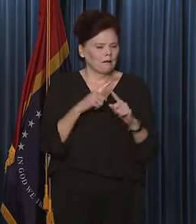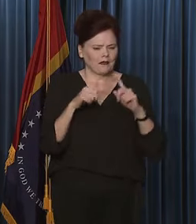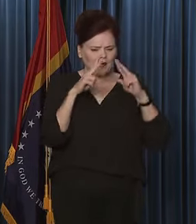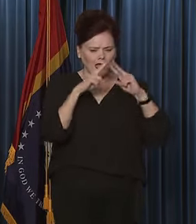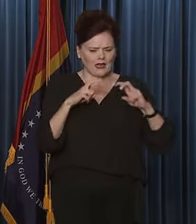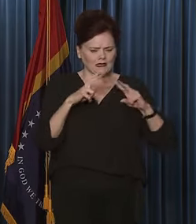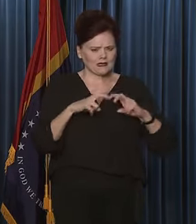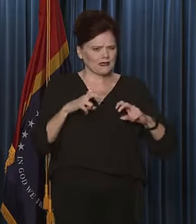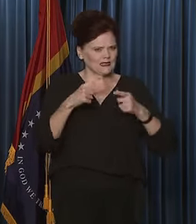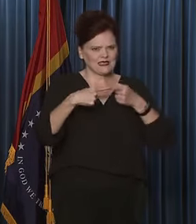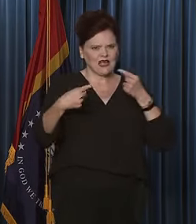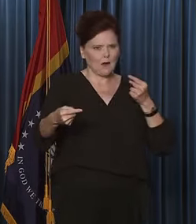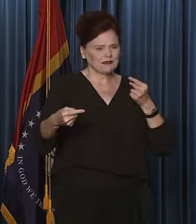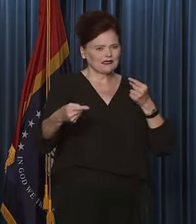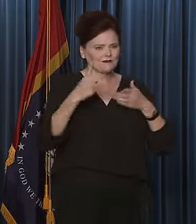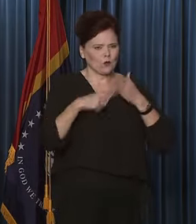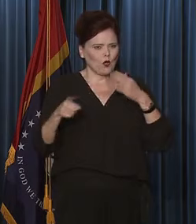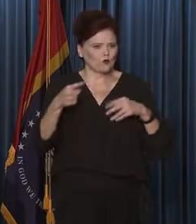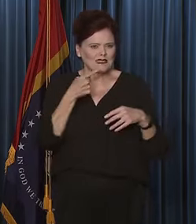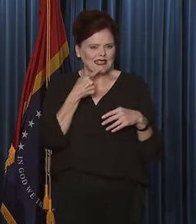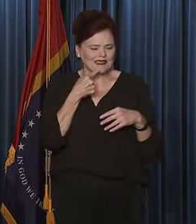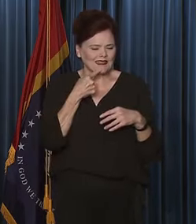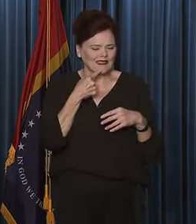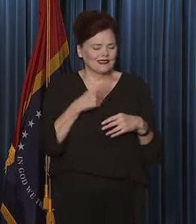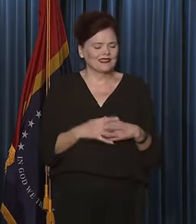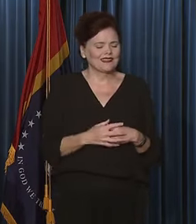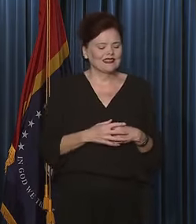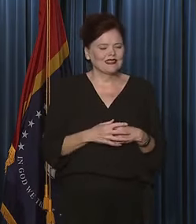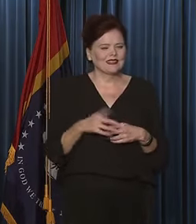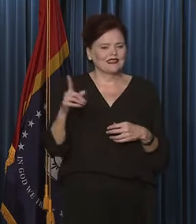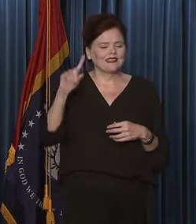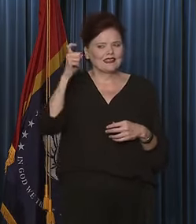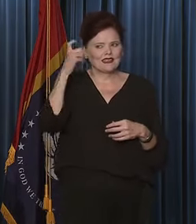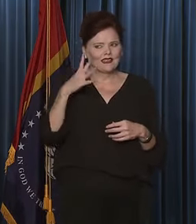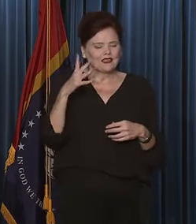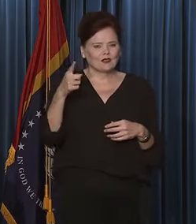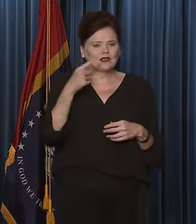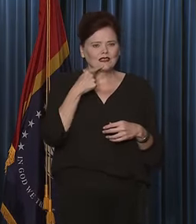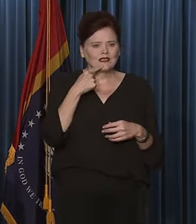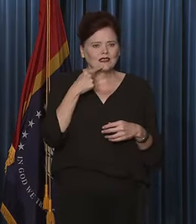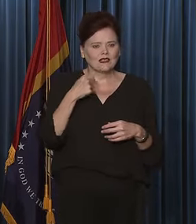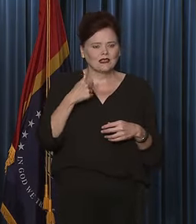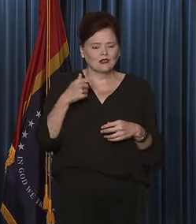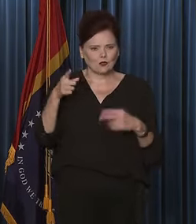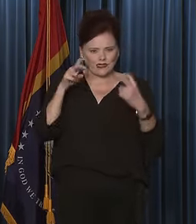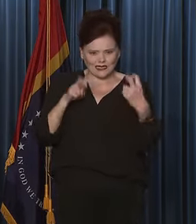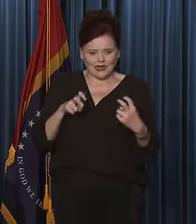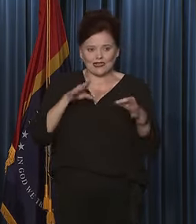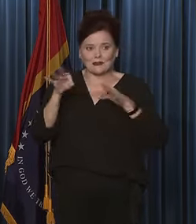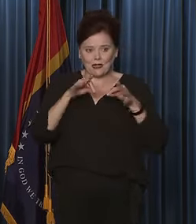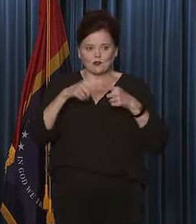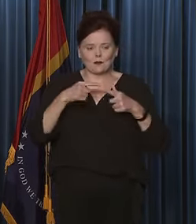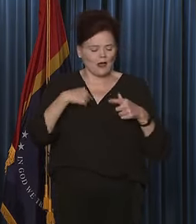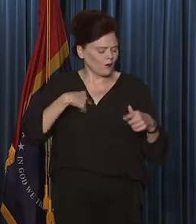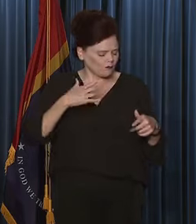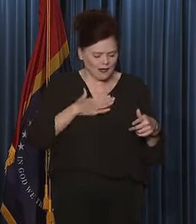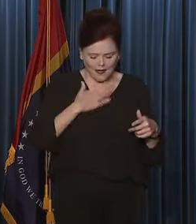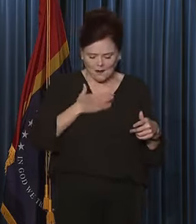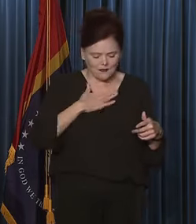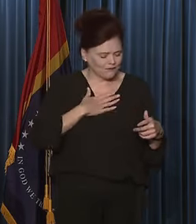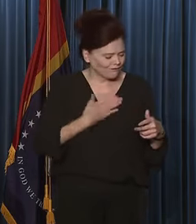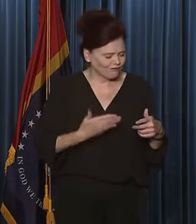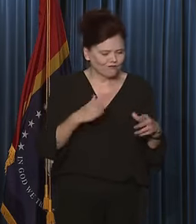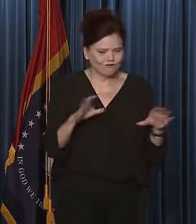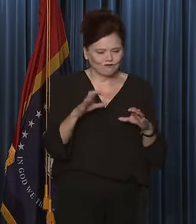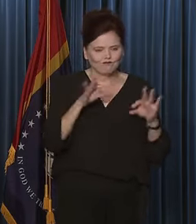exactly the opposite of what you just laid out. You're going to to set that on as planned. I'll be happy to. Yeah, we'll definitely do that.